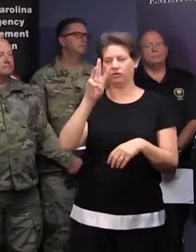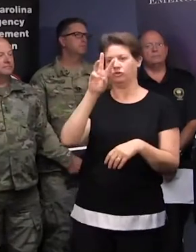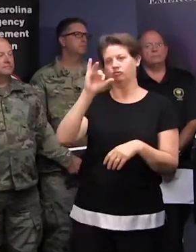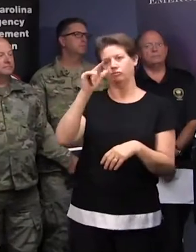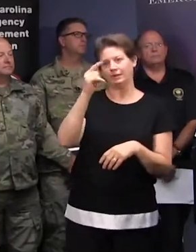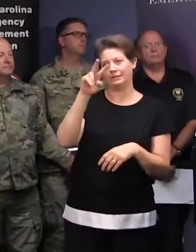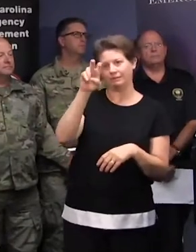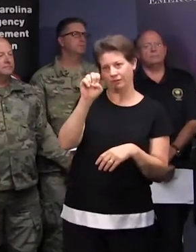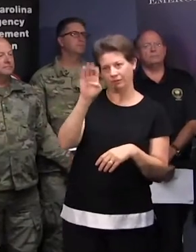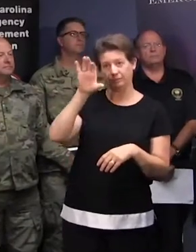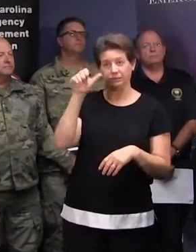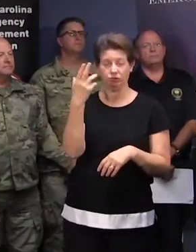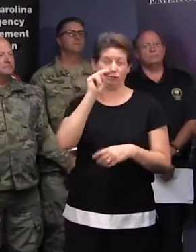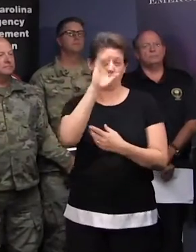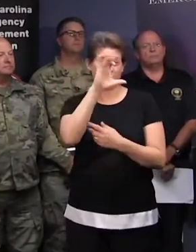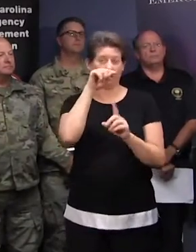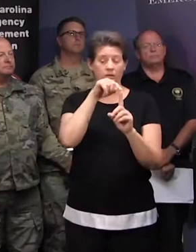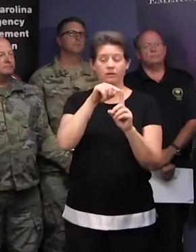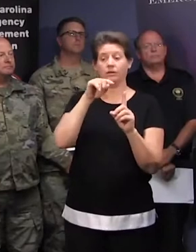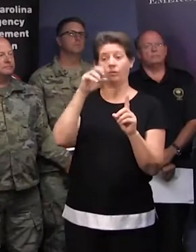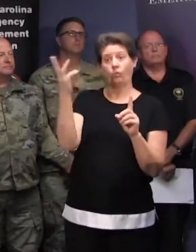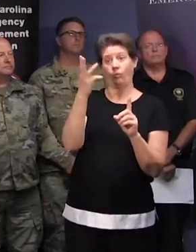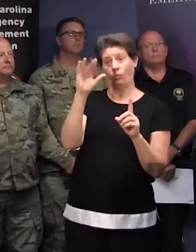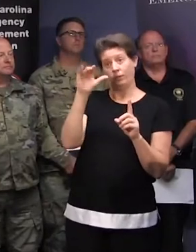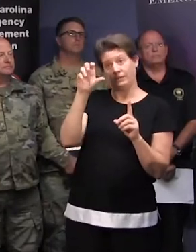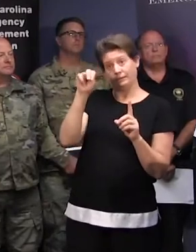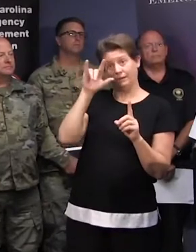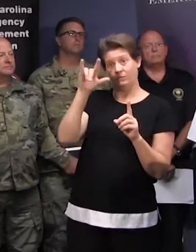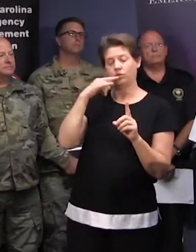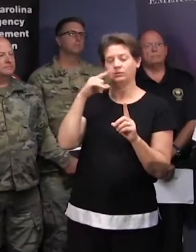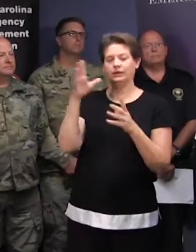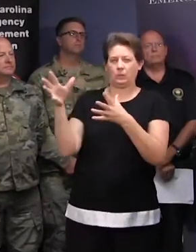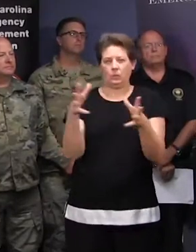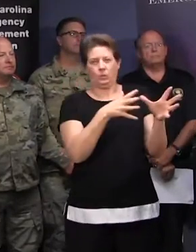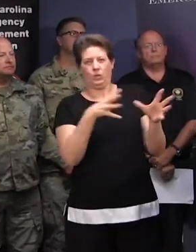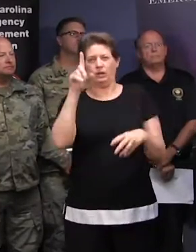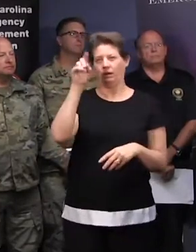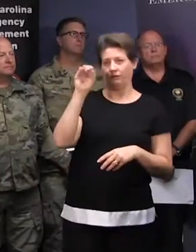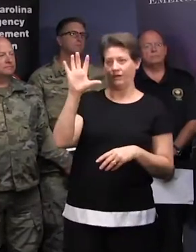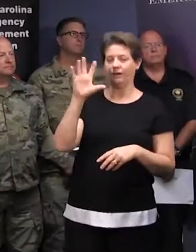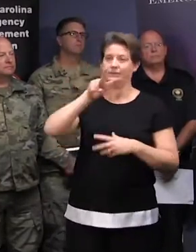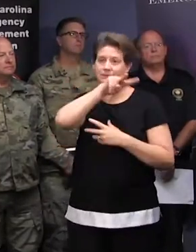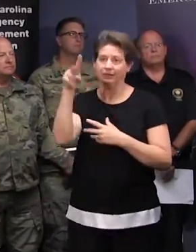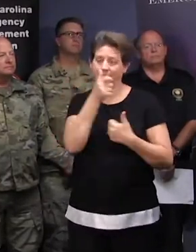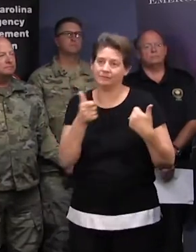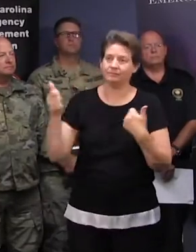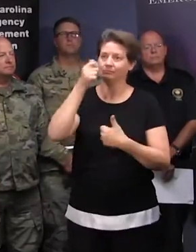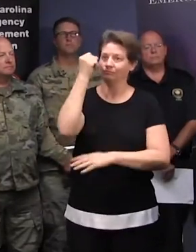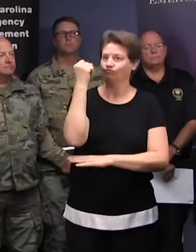Carolina. The Wilmington Airport measured a gust to 105 miles an hour, which is the second highest ever recorded there.